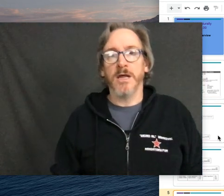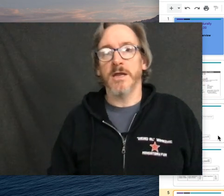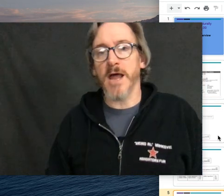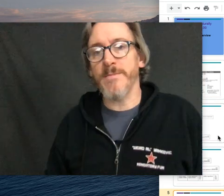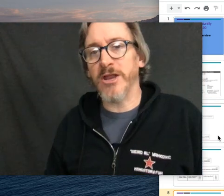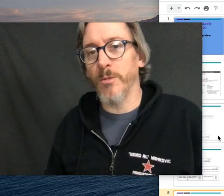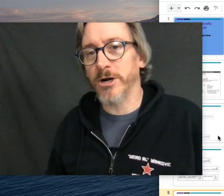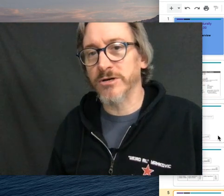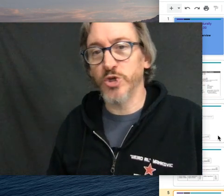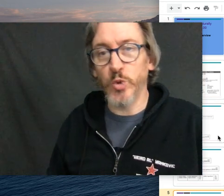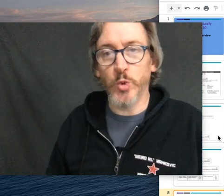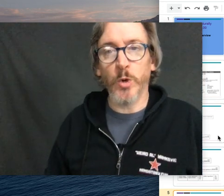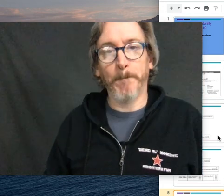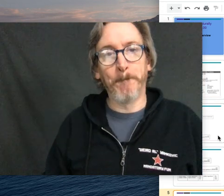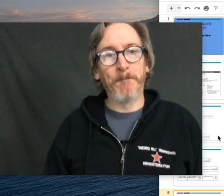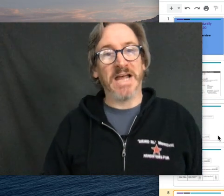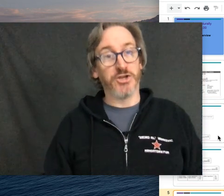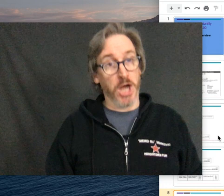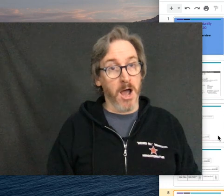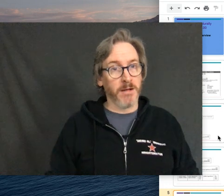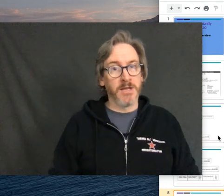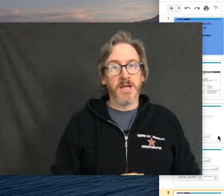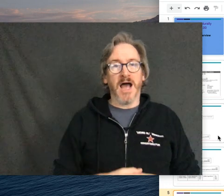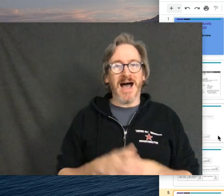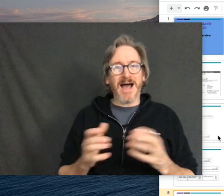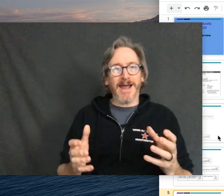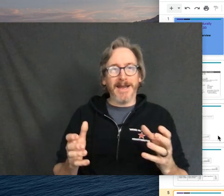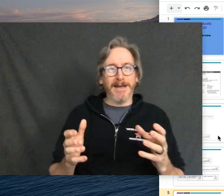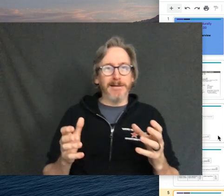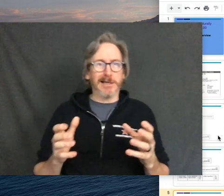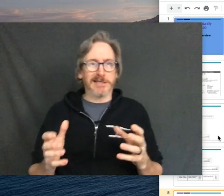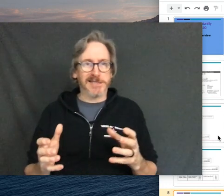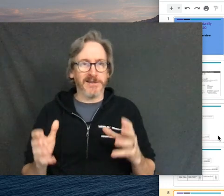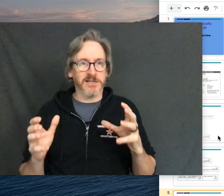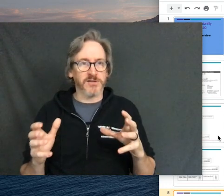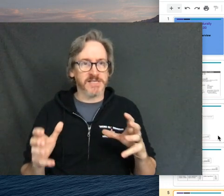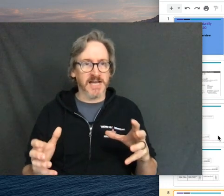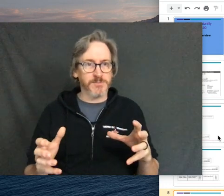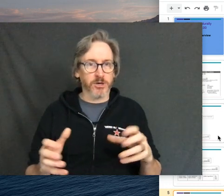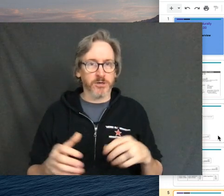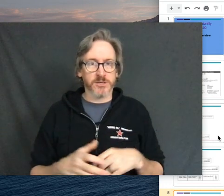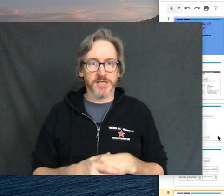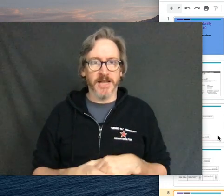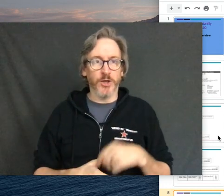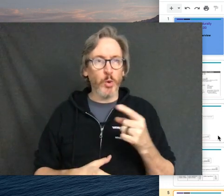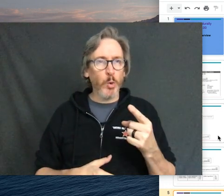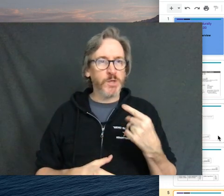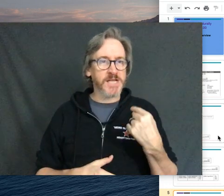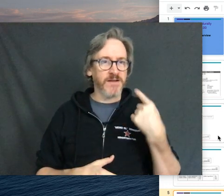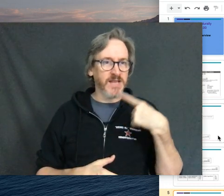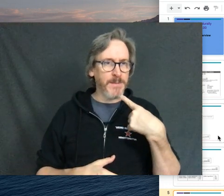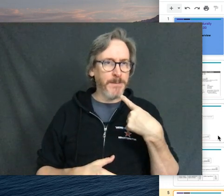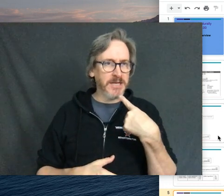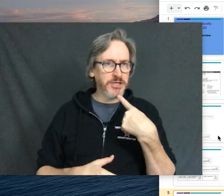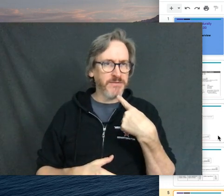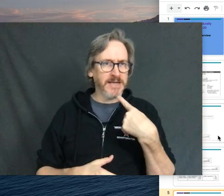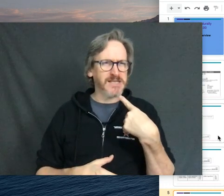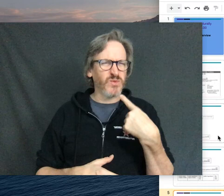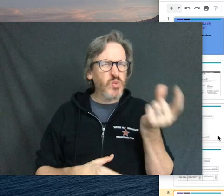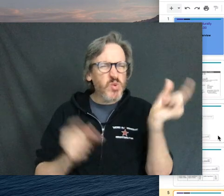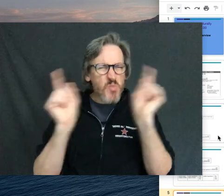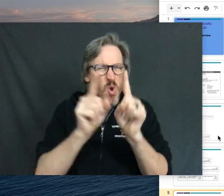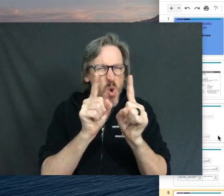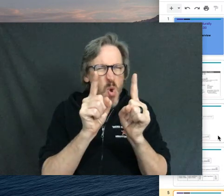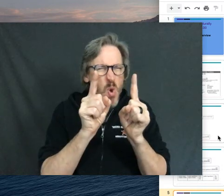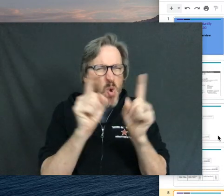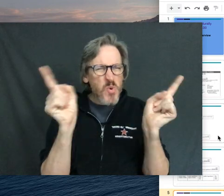non-manual markers, ooh, mm, and cha. I like to say that these are the size markers and the ooh is kind of a lemony, pinchy face